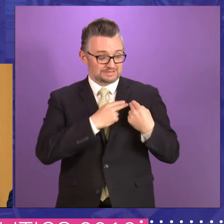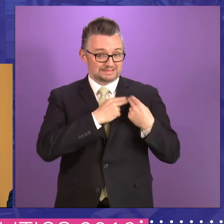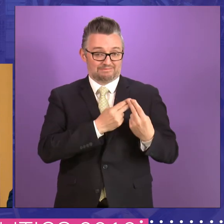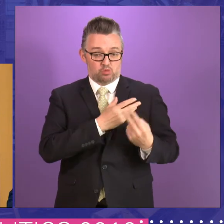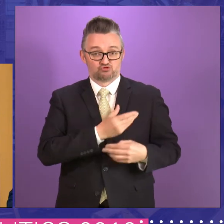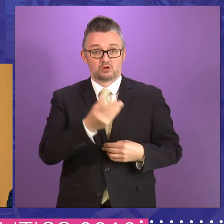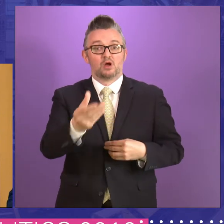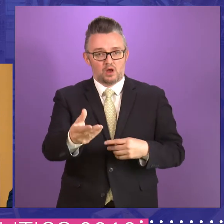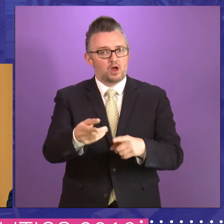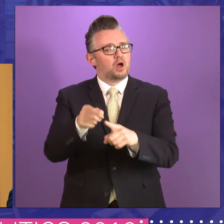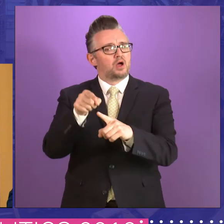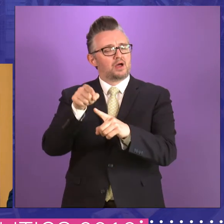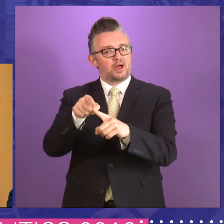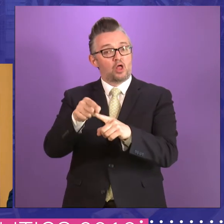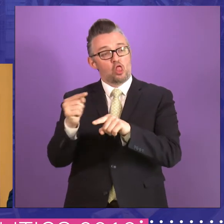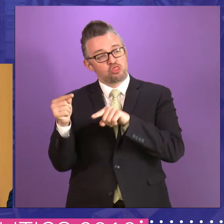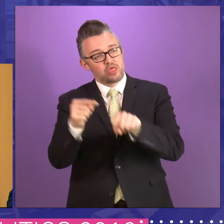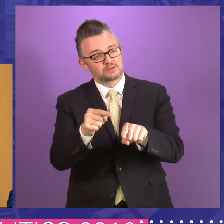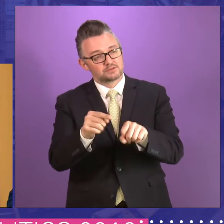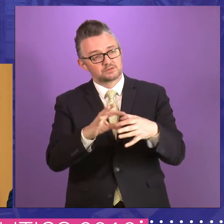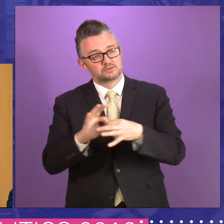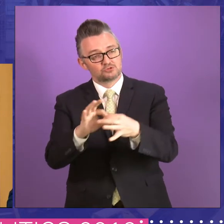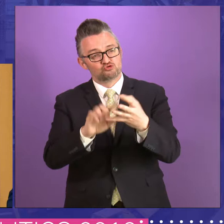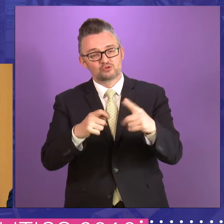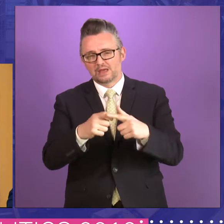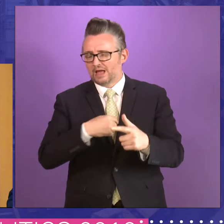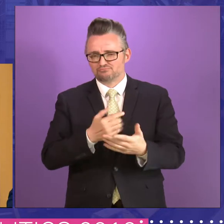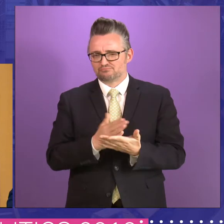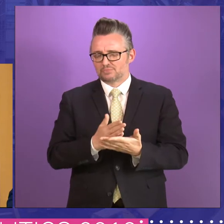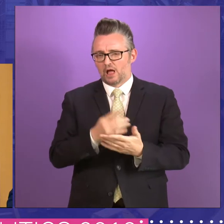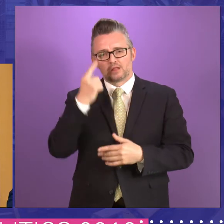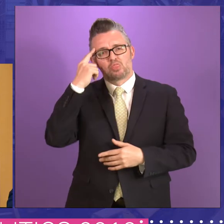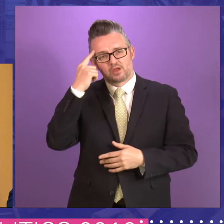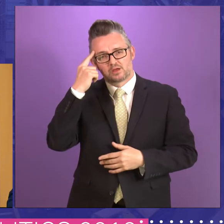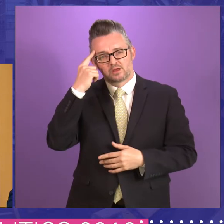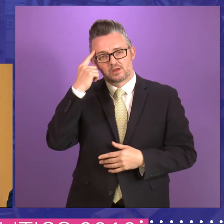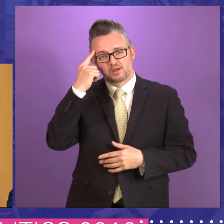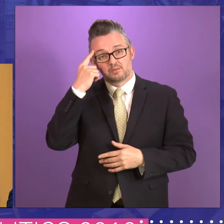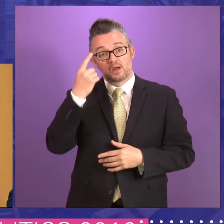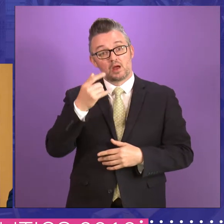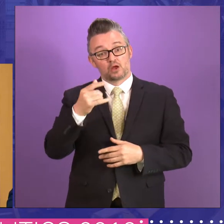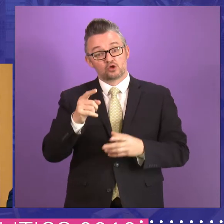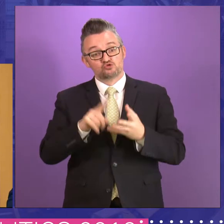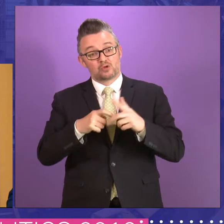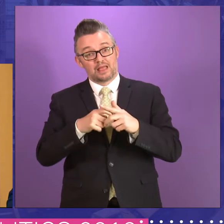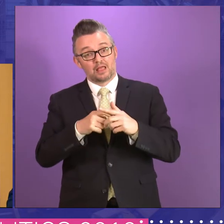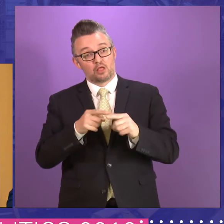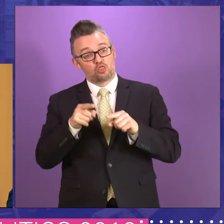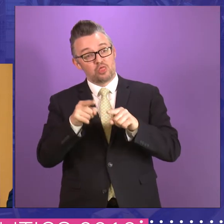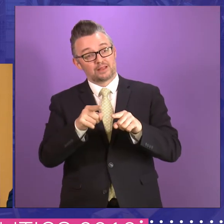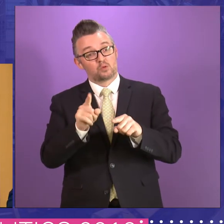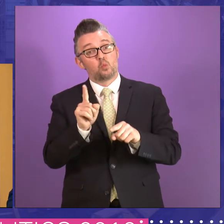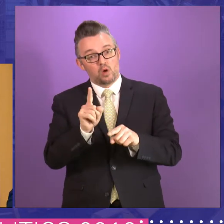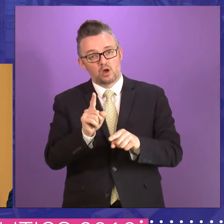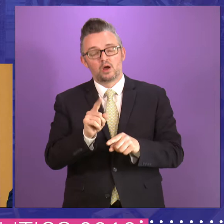is a threat to, to the union. Um, I think what may be a greater threat to the union is whether